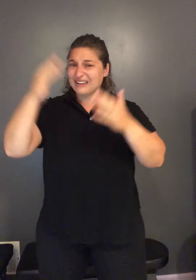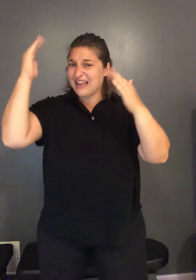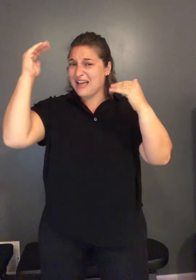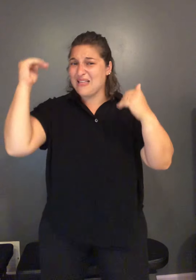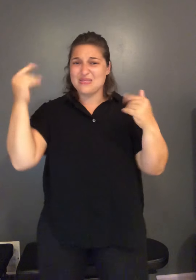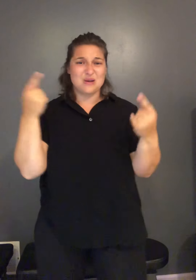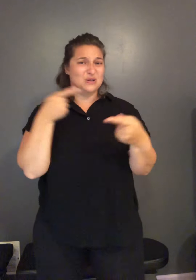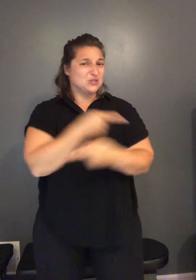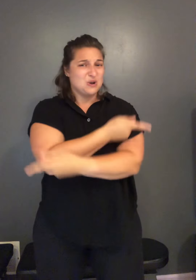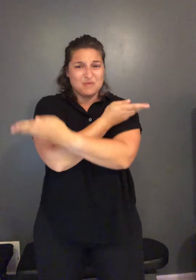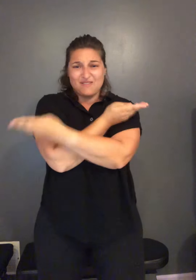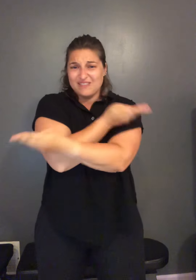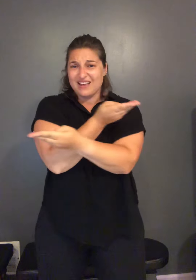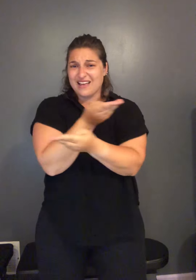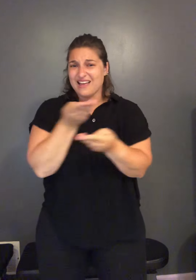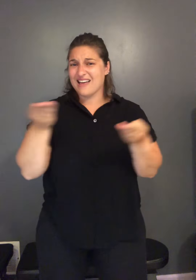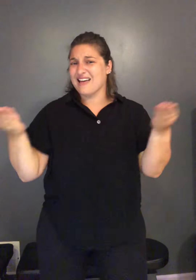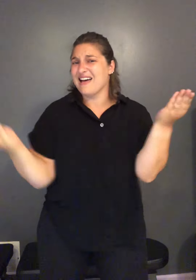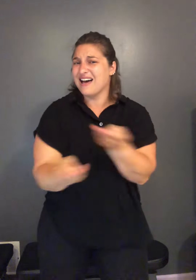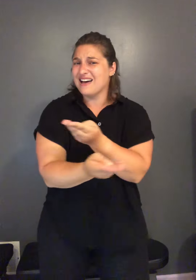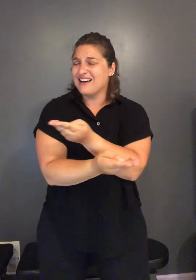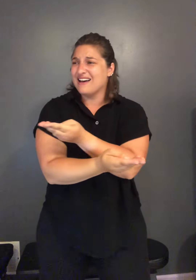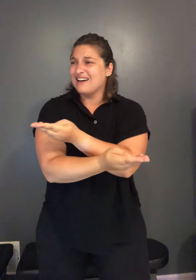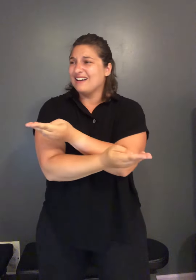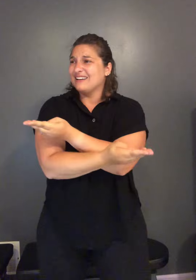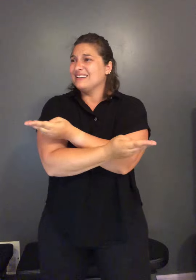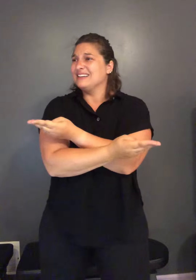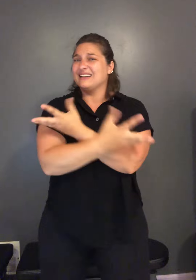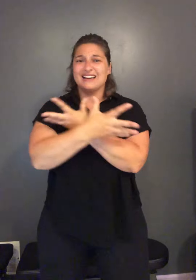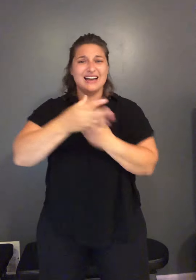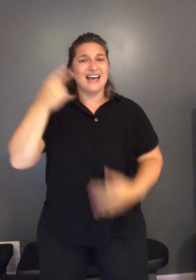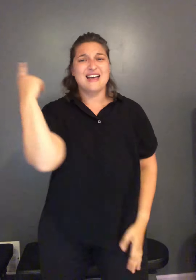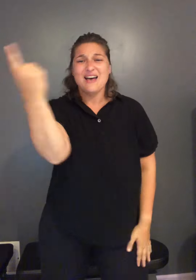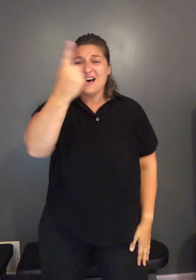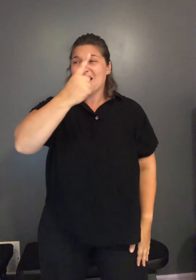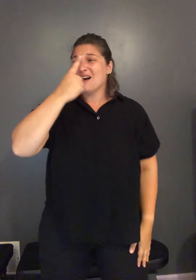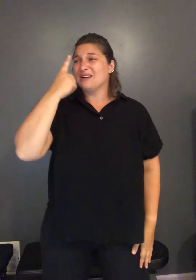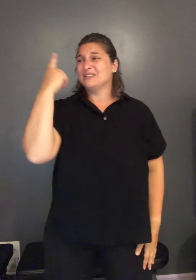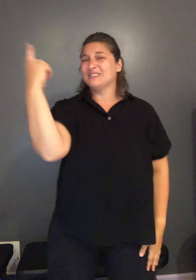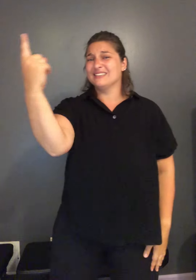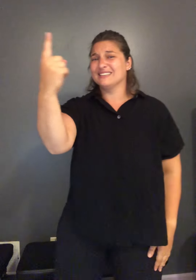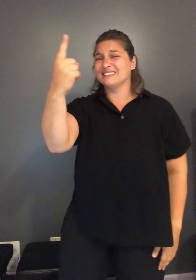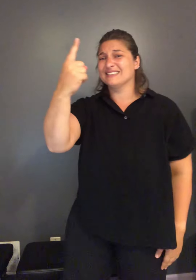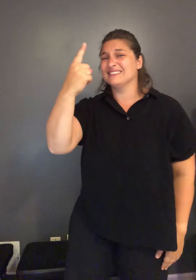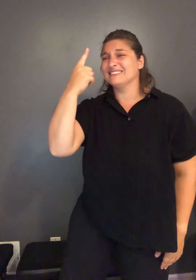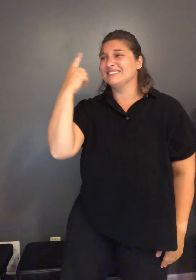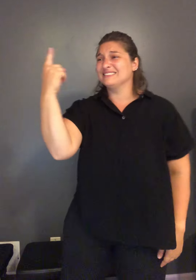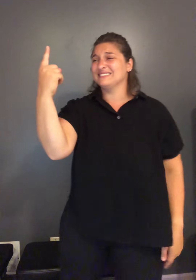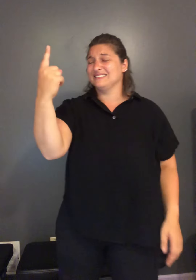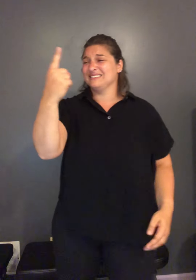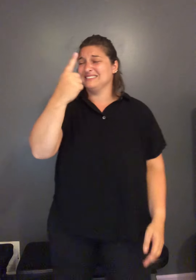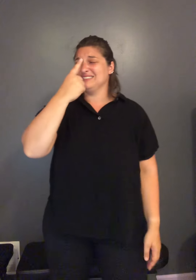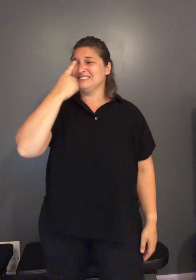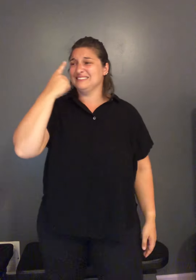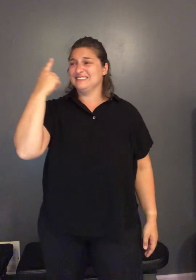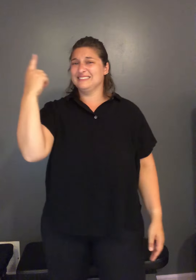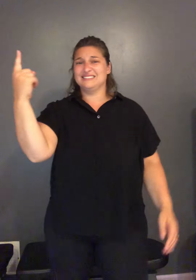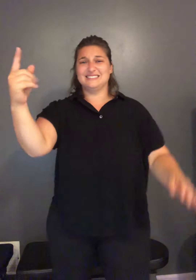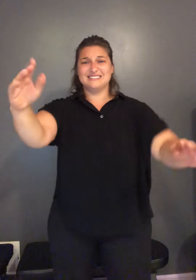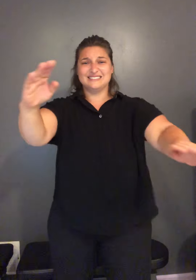you survive You are the only one that you